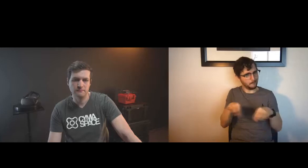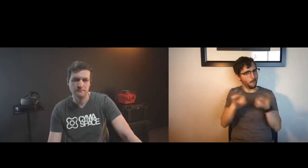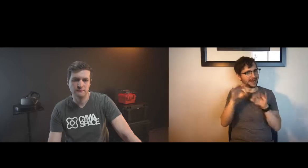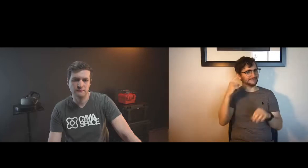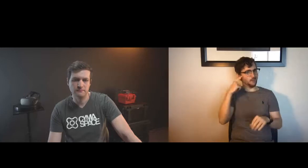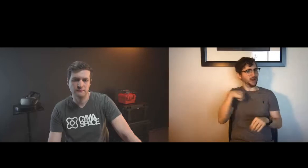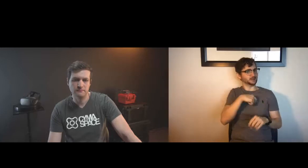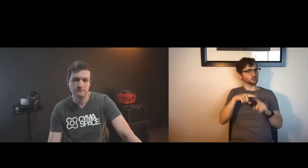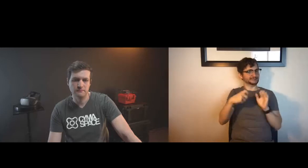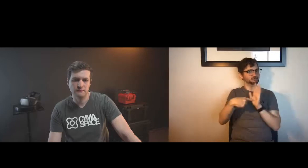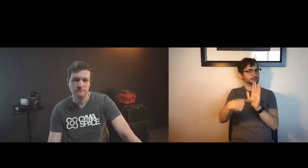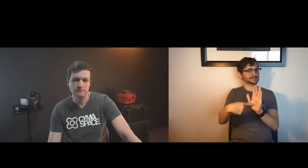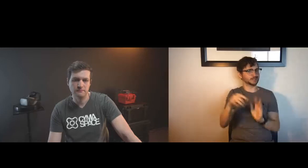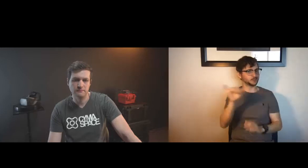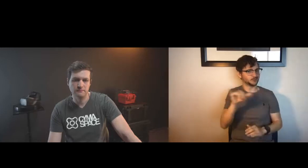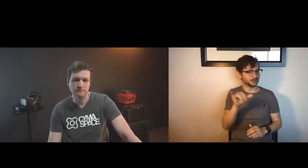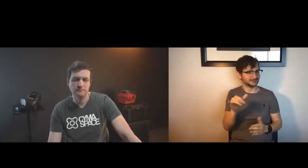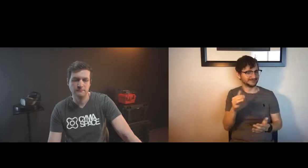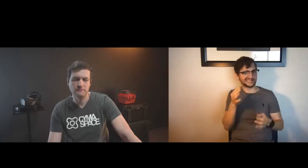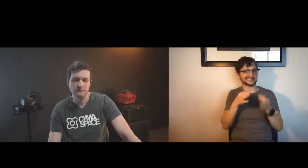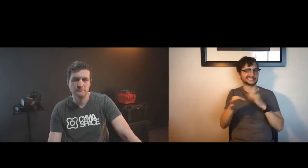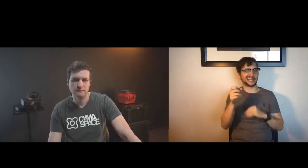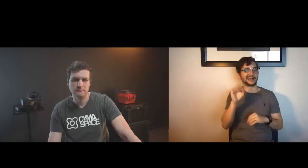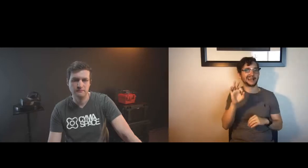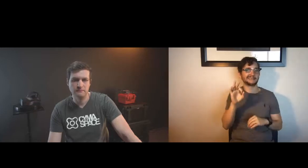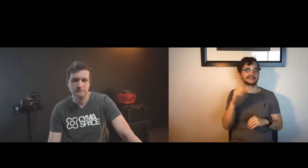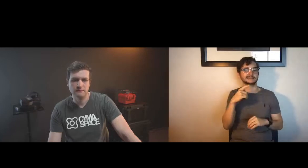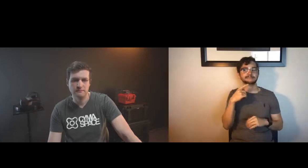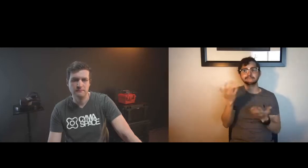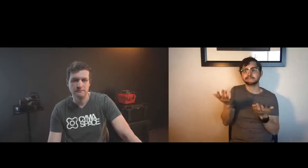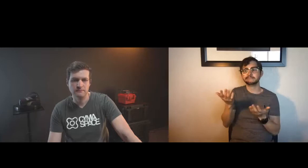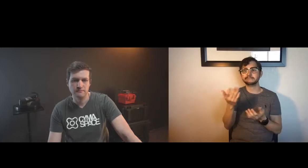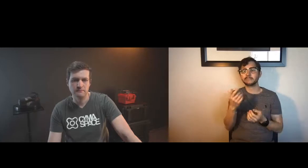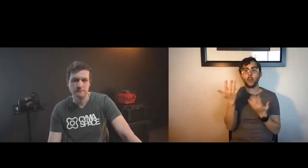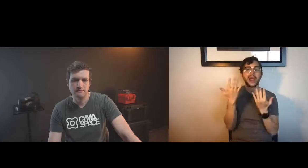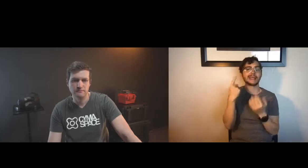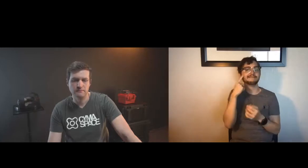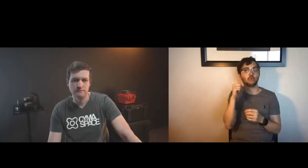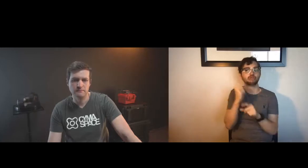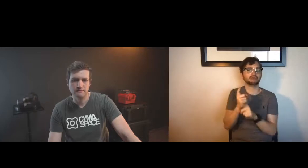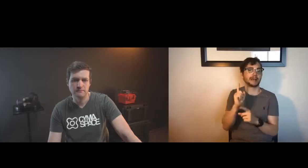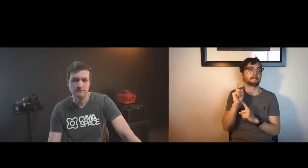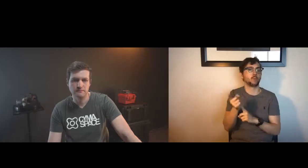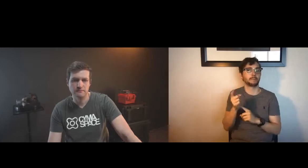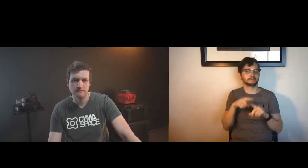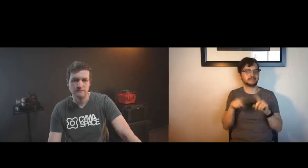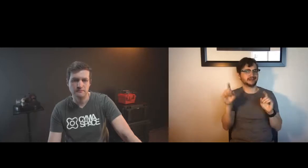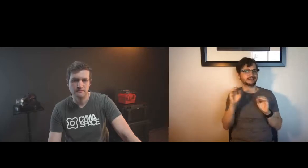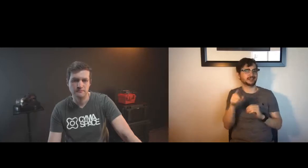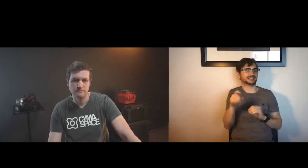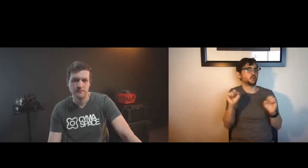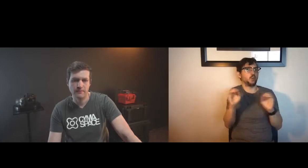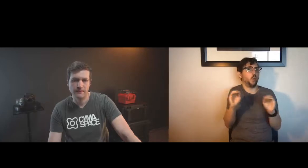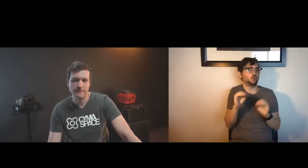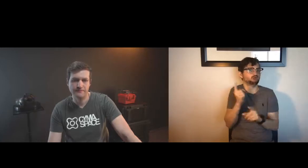we have to do to get through to people and make sure that they understand how important it is that we be represented versus